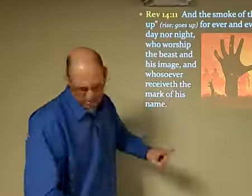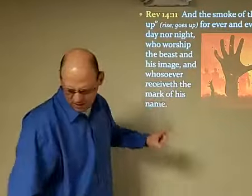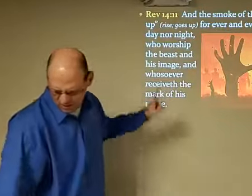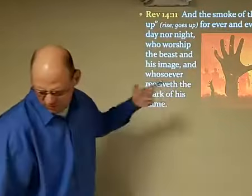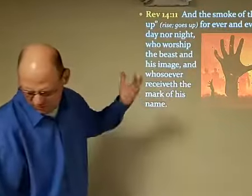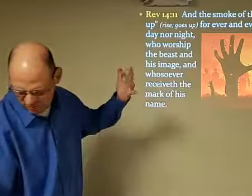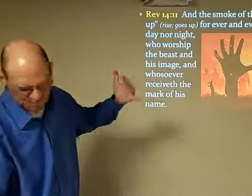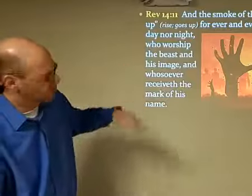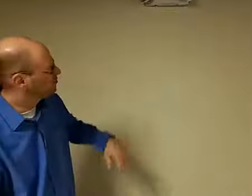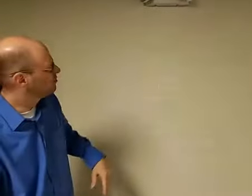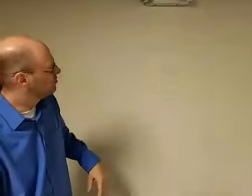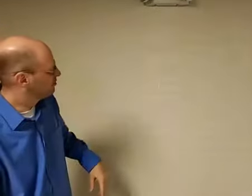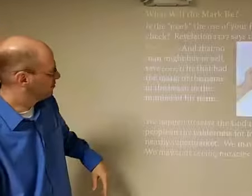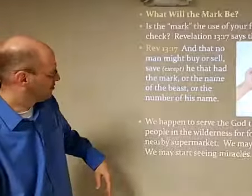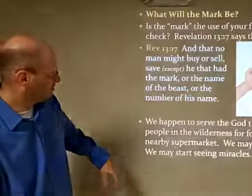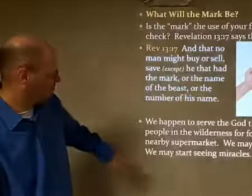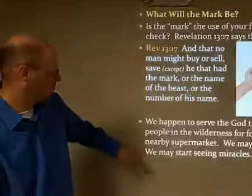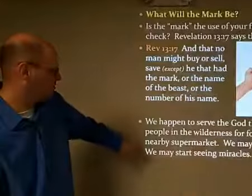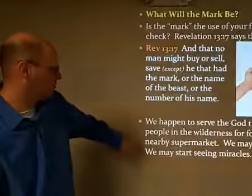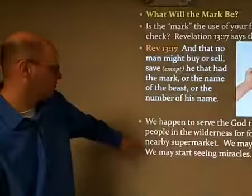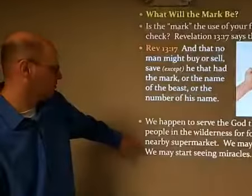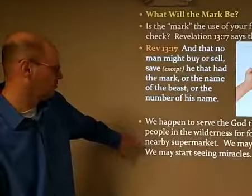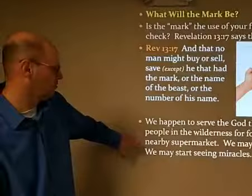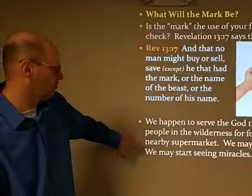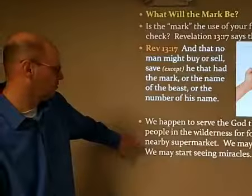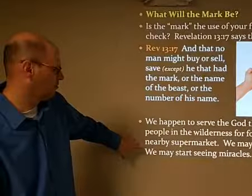we've already read that I believe let's see